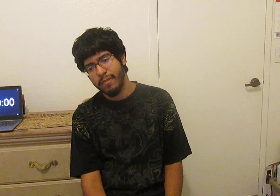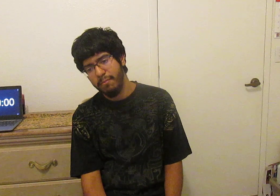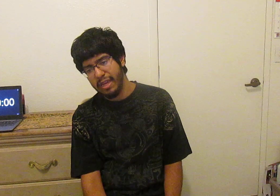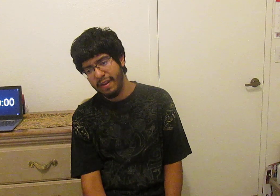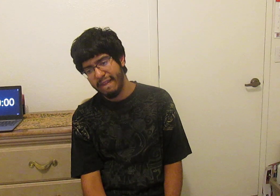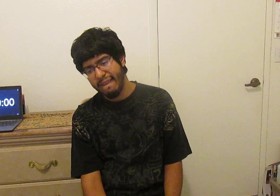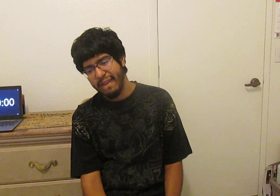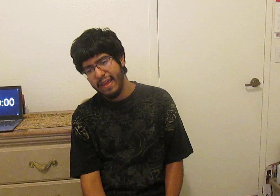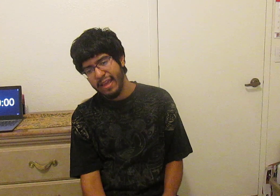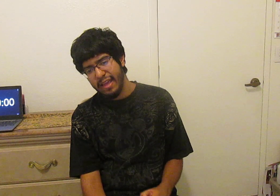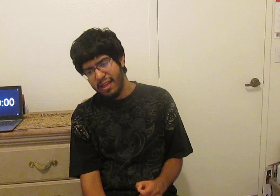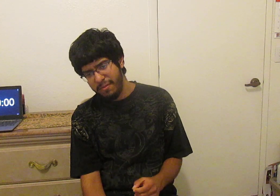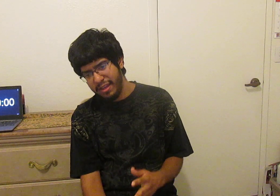man I mean